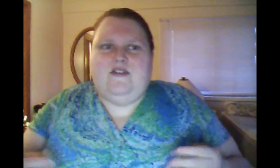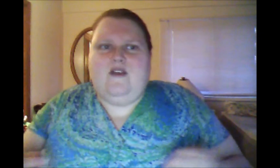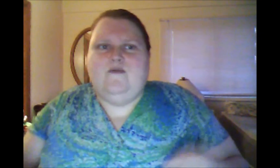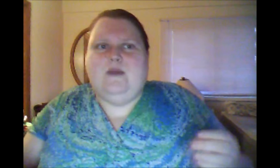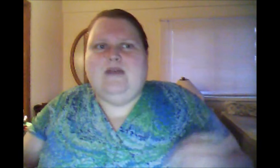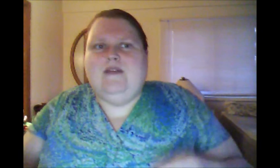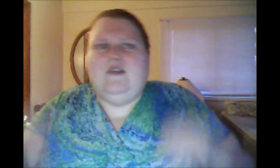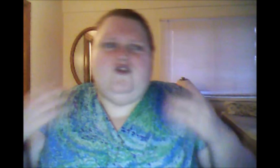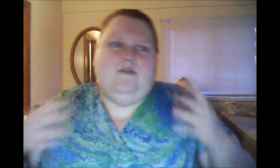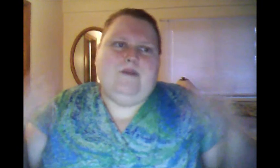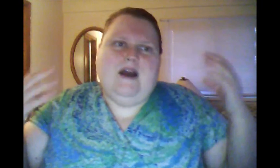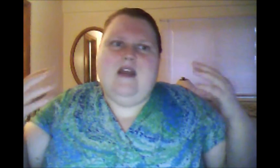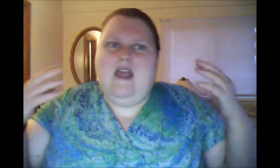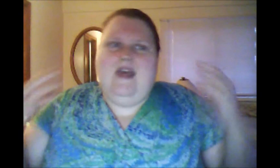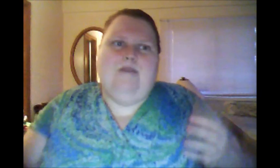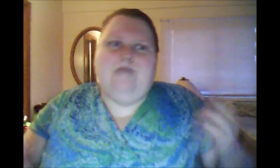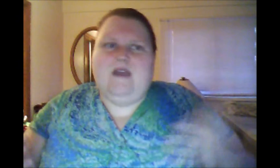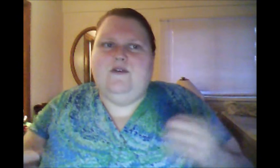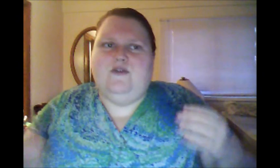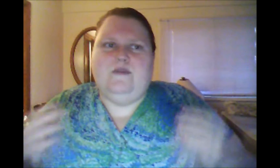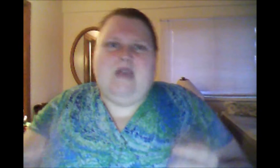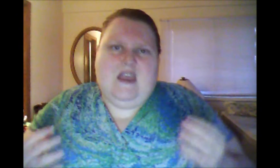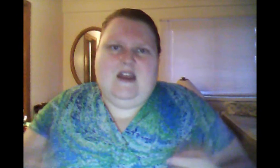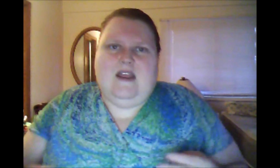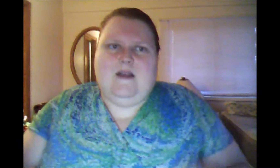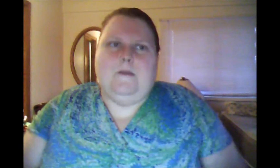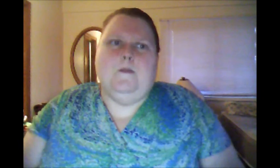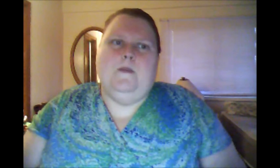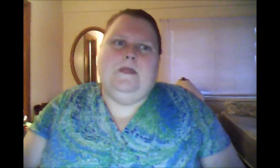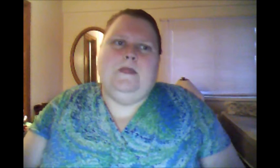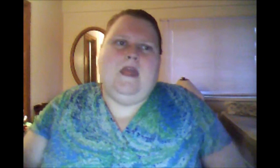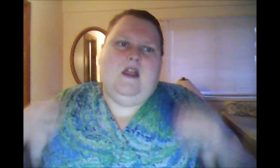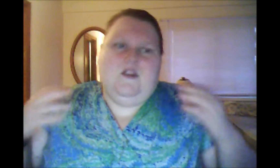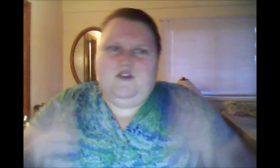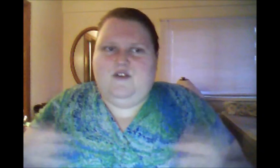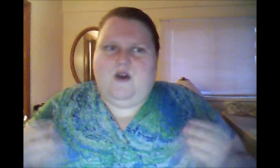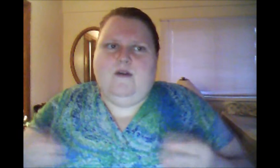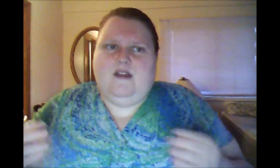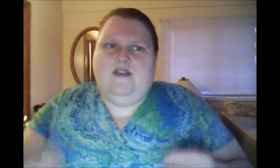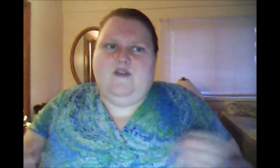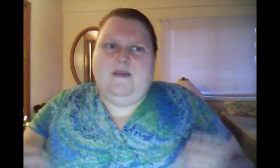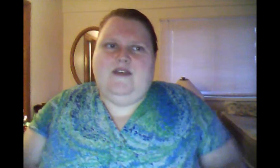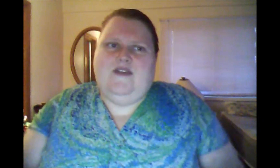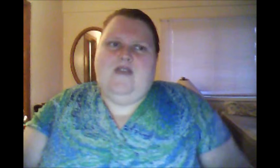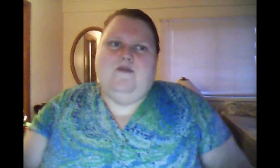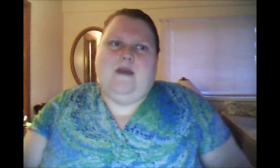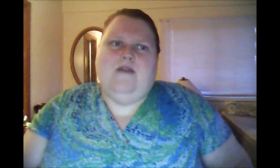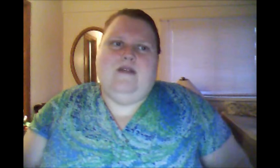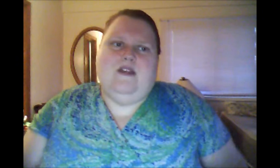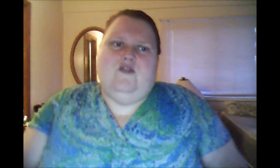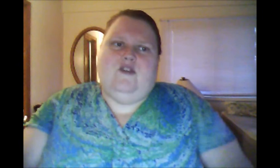saved by religion. But it bears repeating, you don't need to be saved by religion.